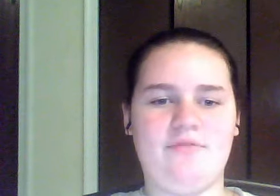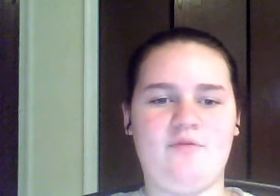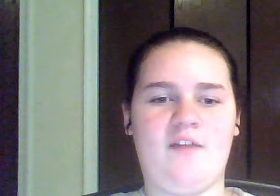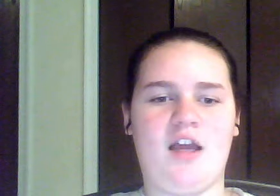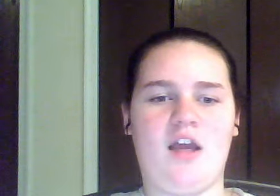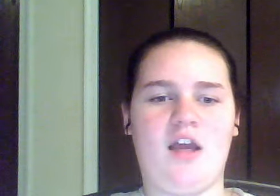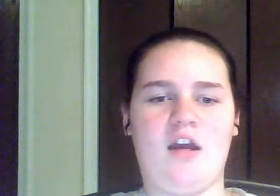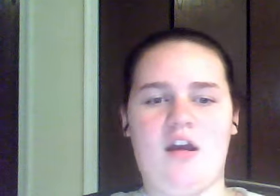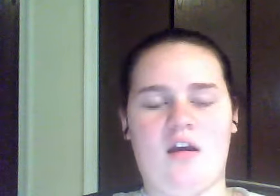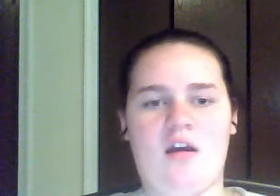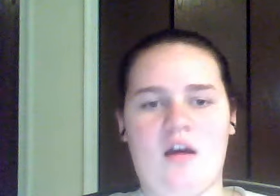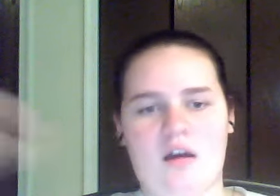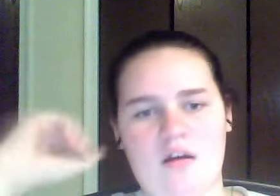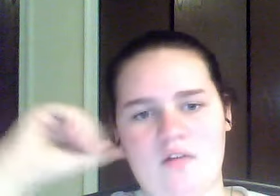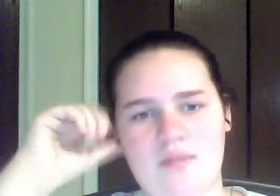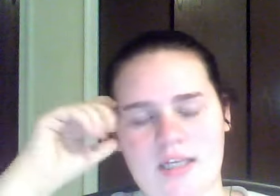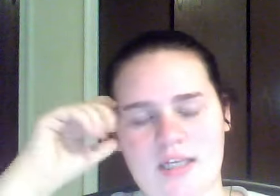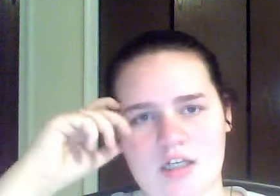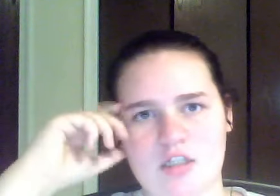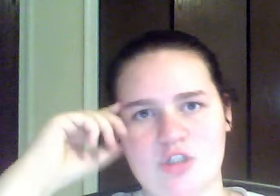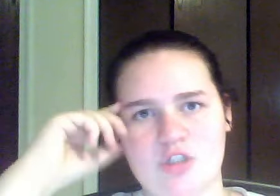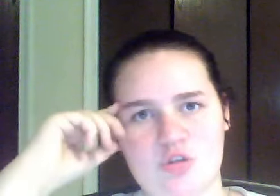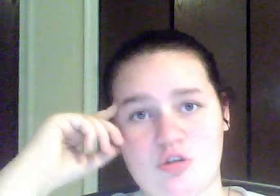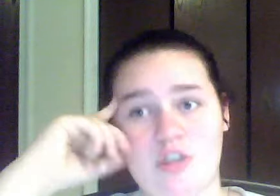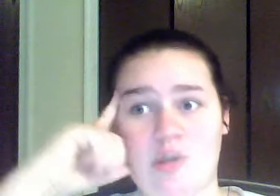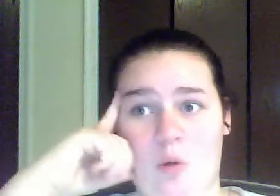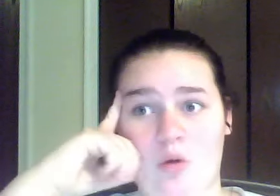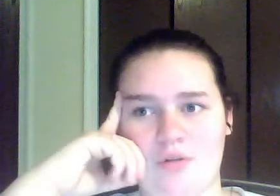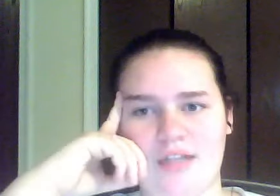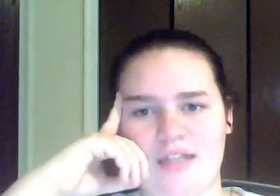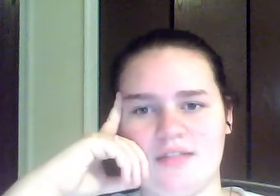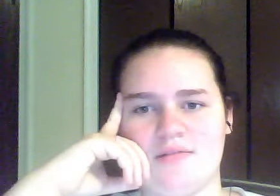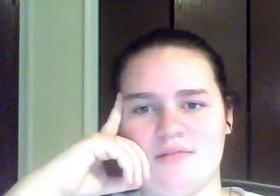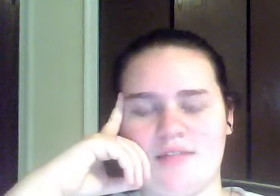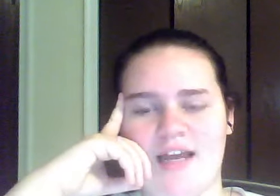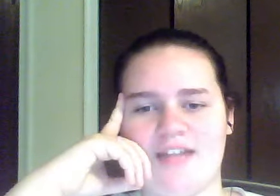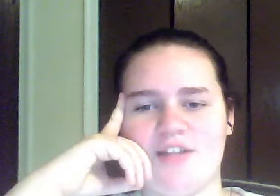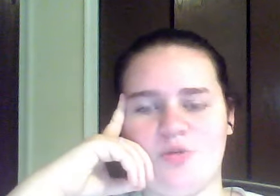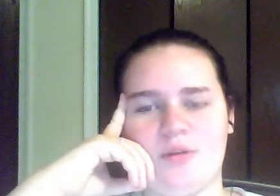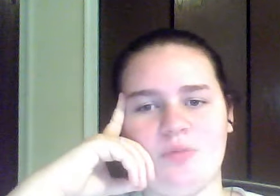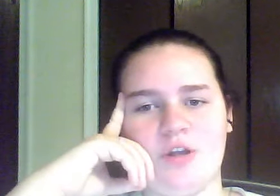of a 13 year old girl that has annoying brothers.